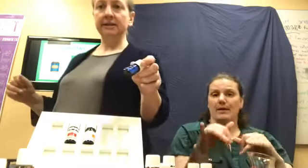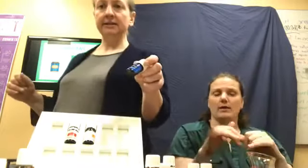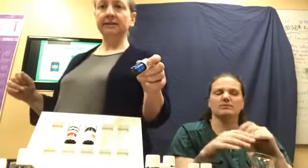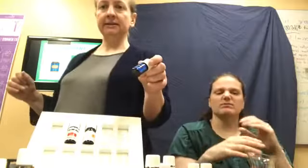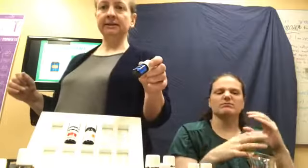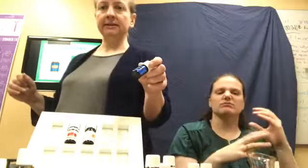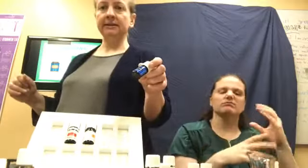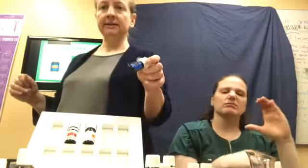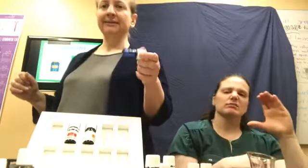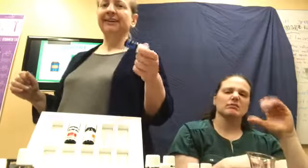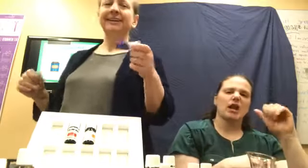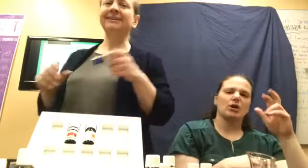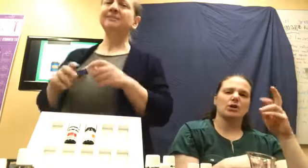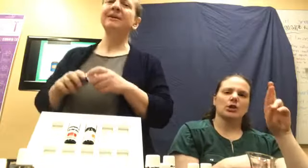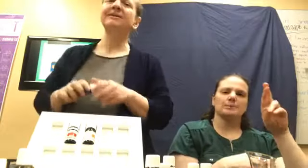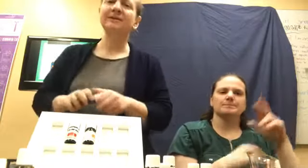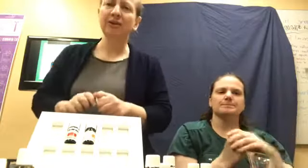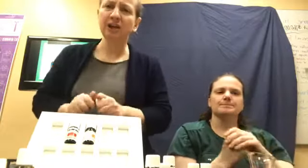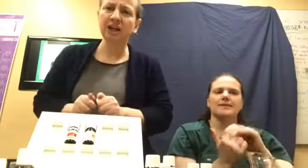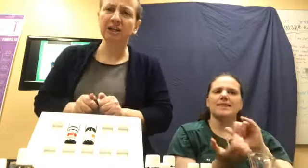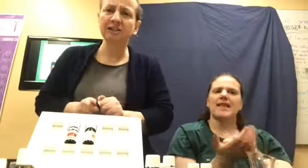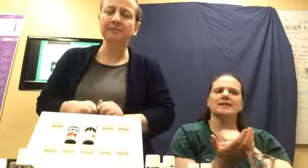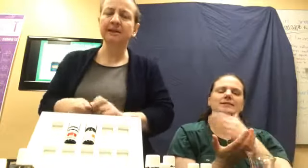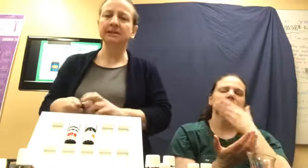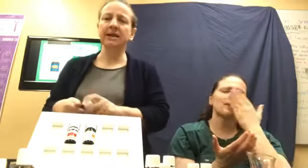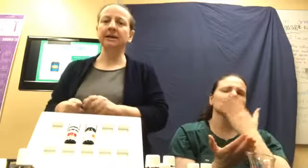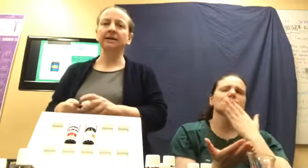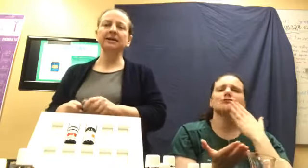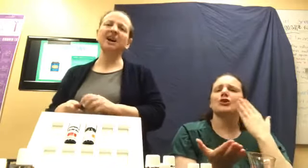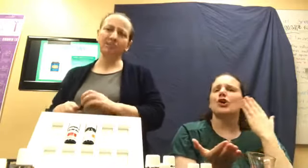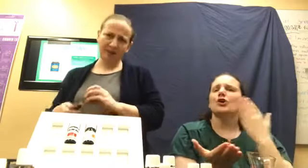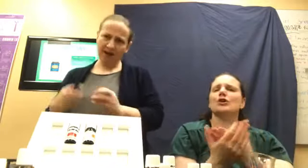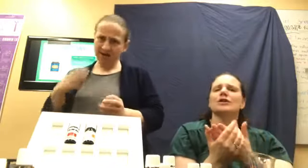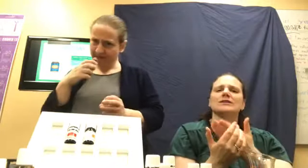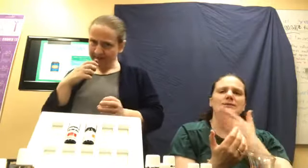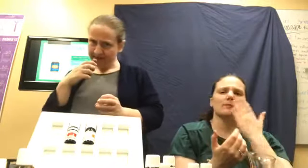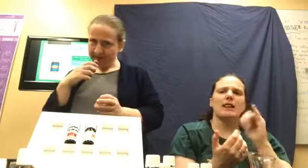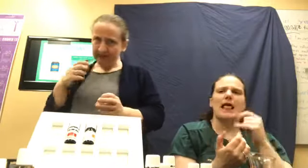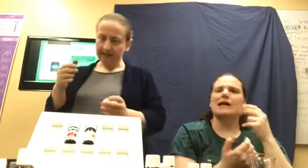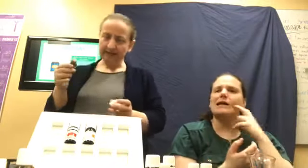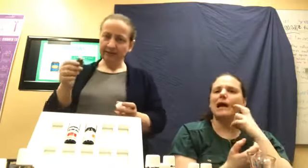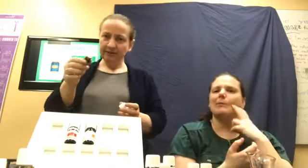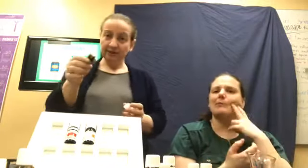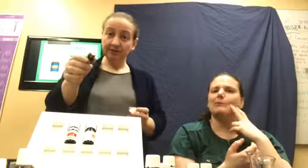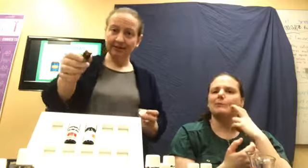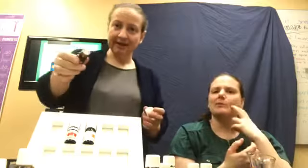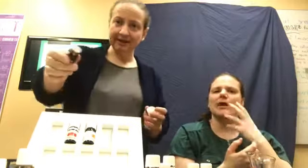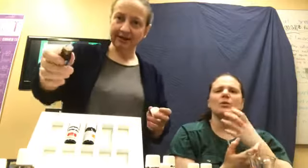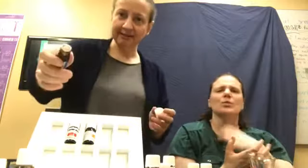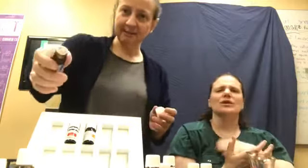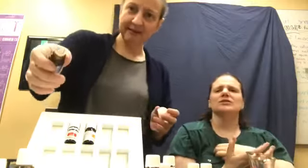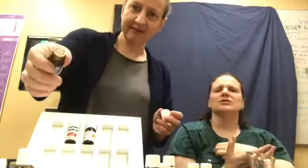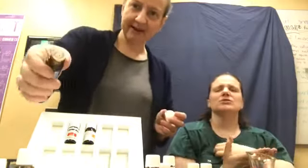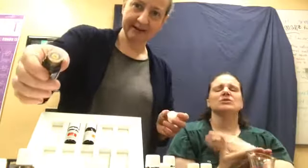it smells so good. It smells like gum. I wish you could like, I'll smell it right now.